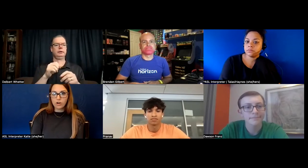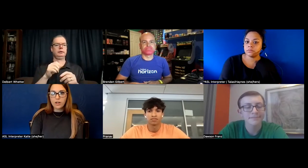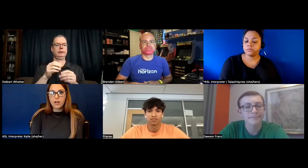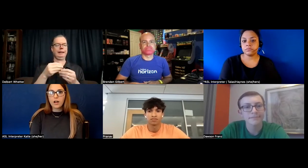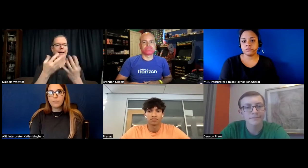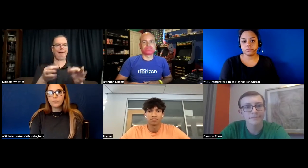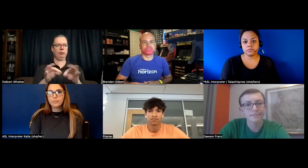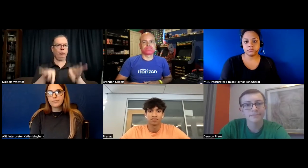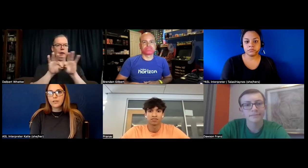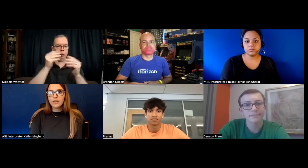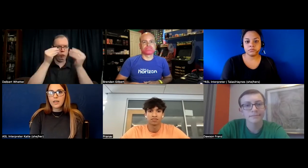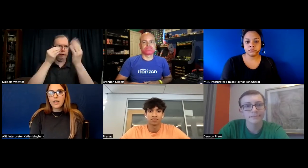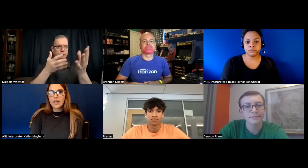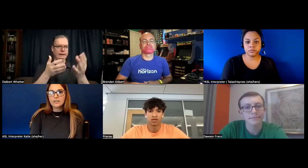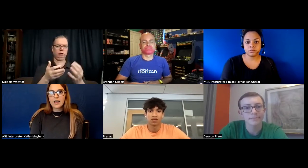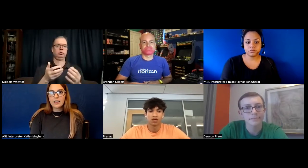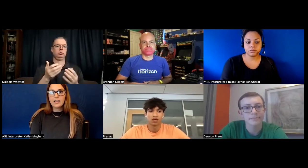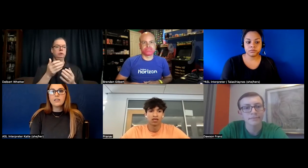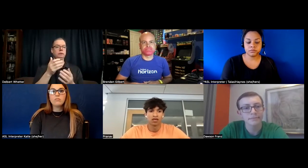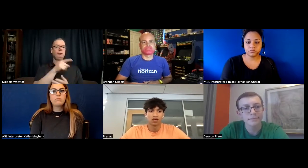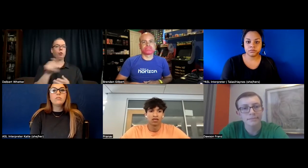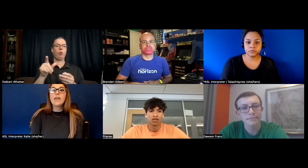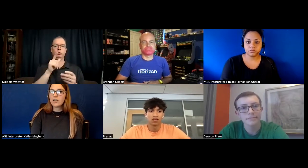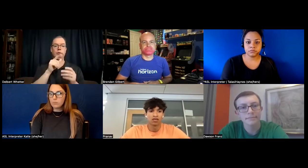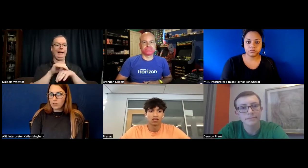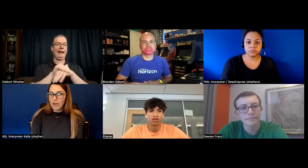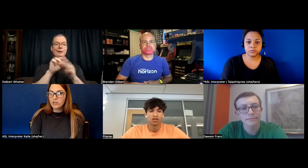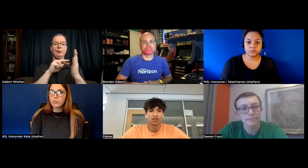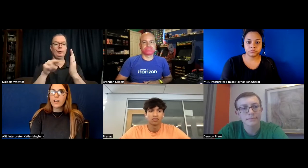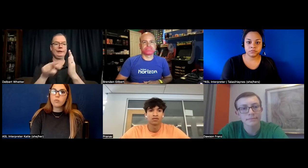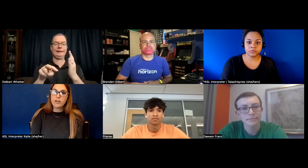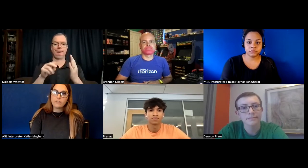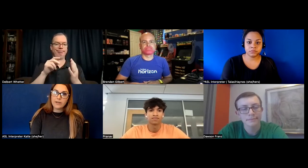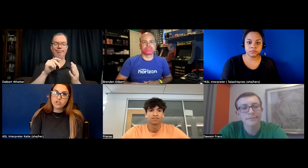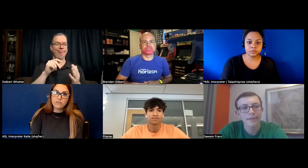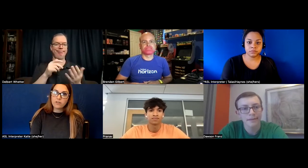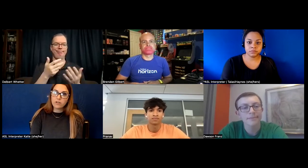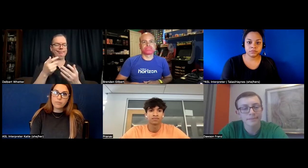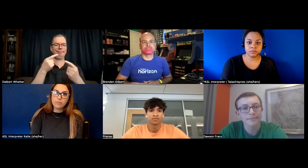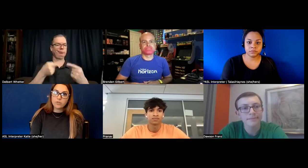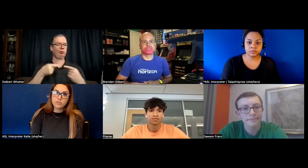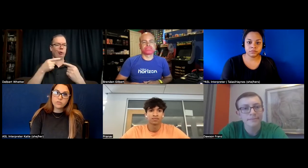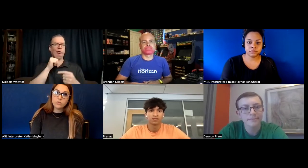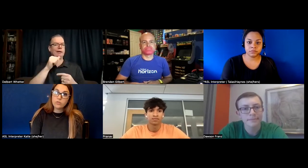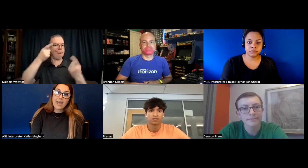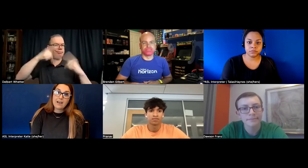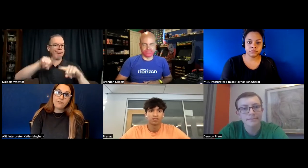um and i think that could be a way to provide important information for those who do not have